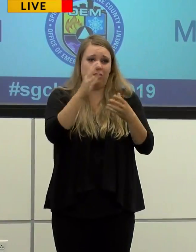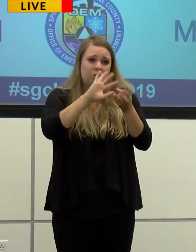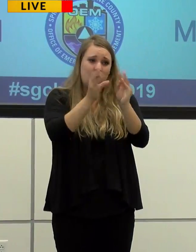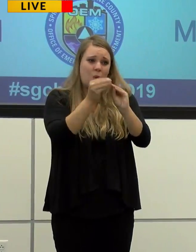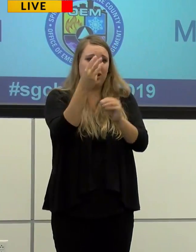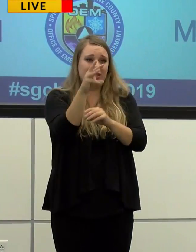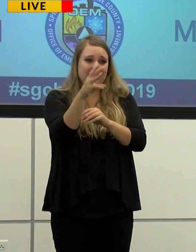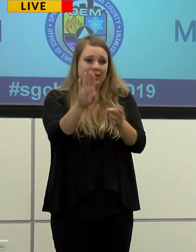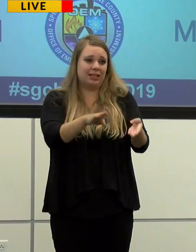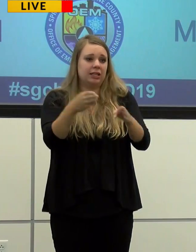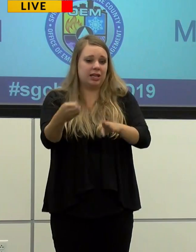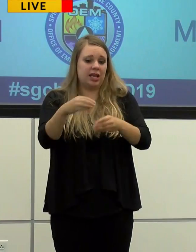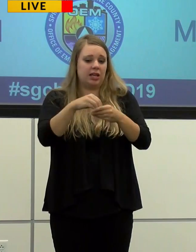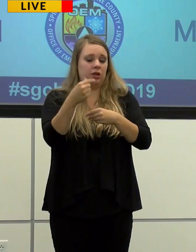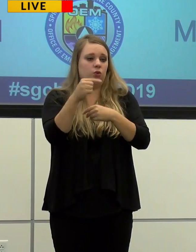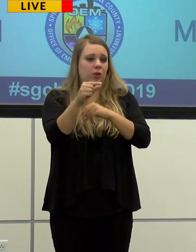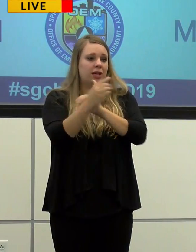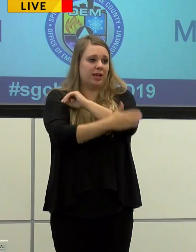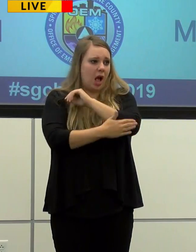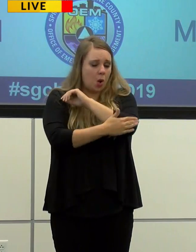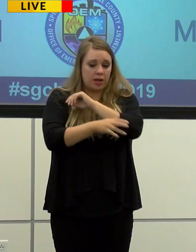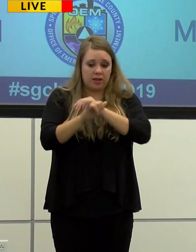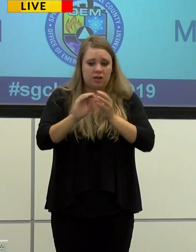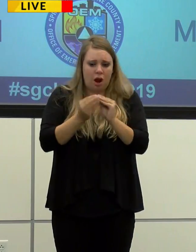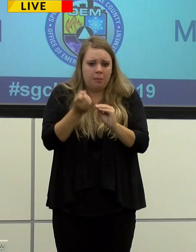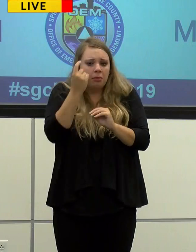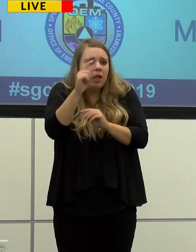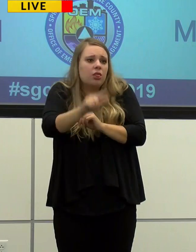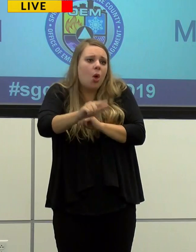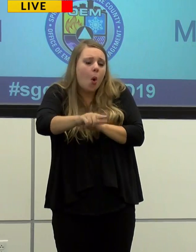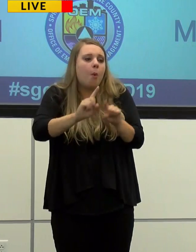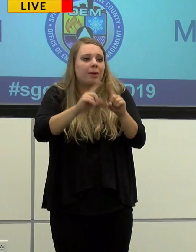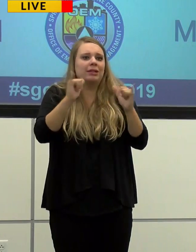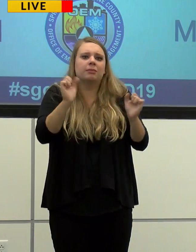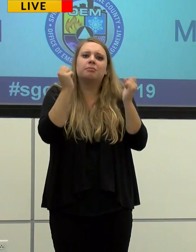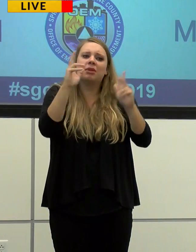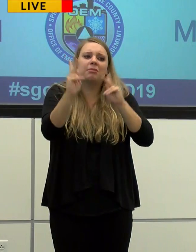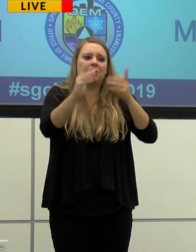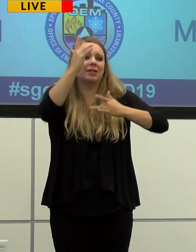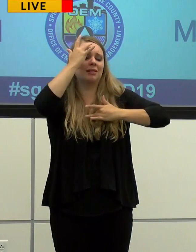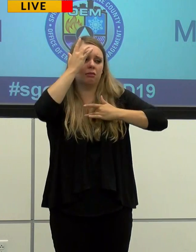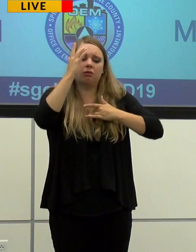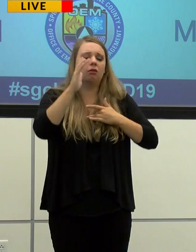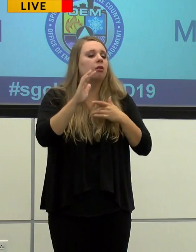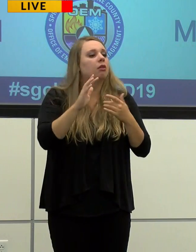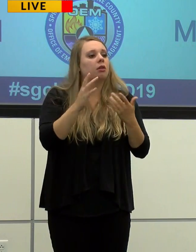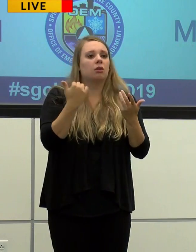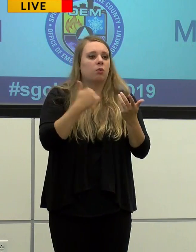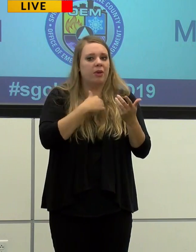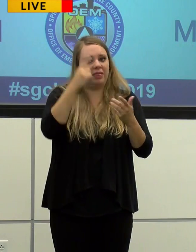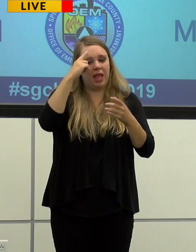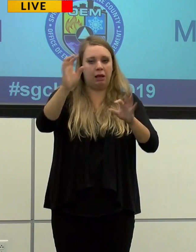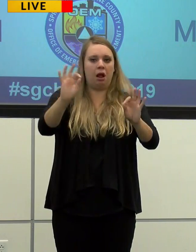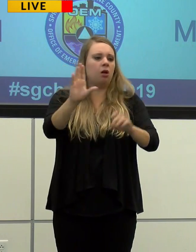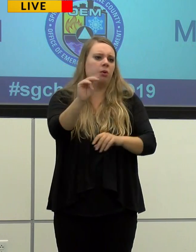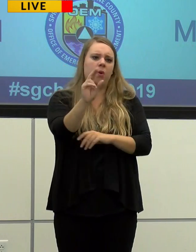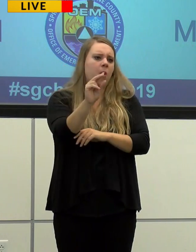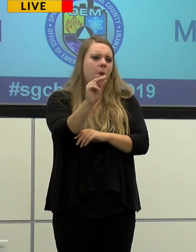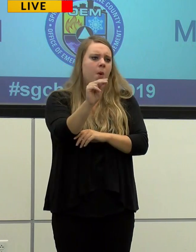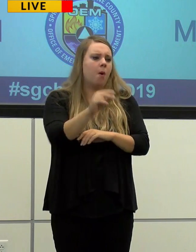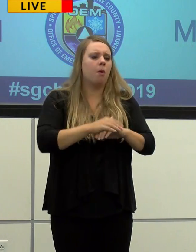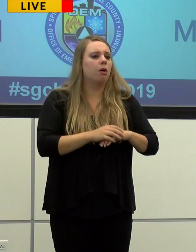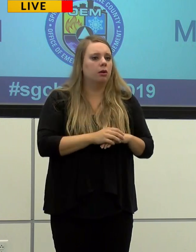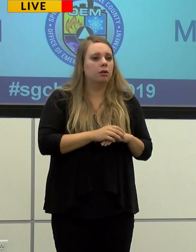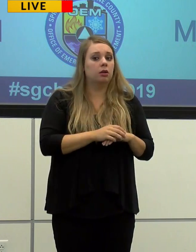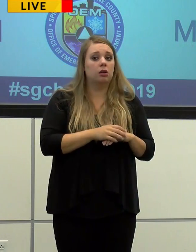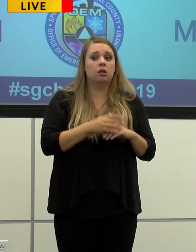in Greene County, which while the number itself is low, there are plenty of people who are sick. And so we don't, we don't take that lightly. So